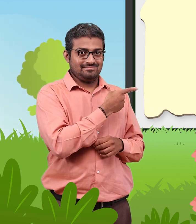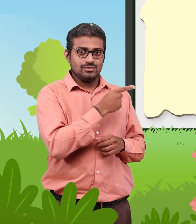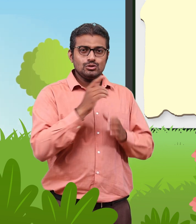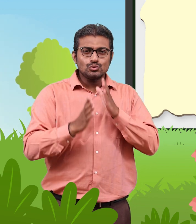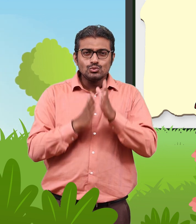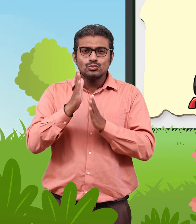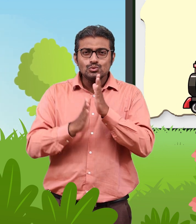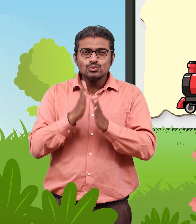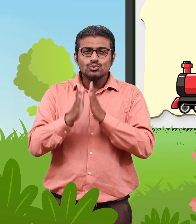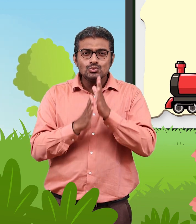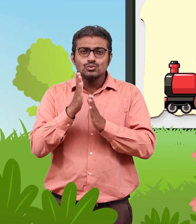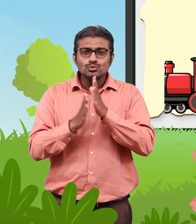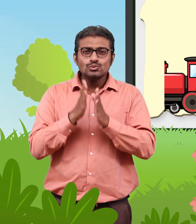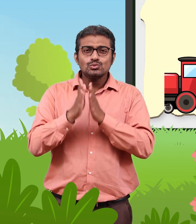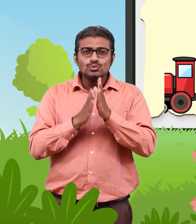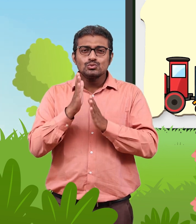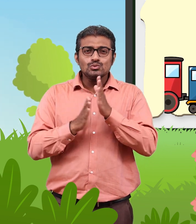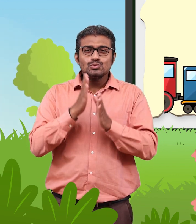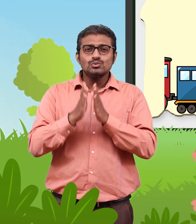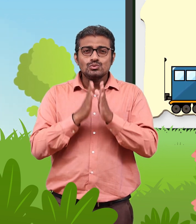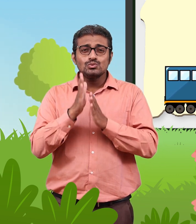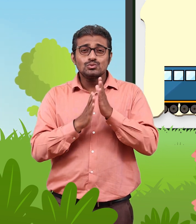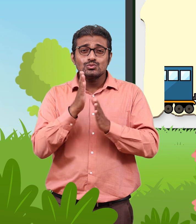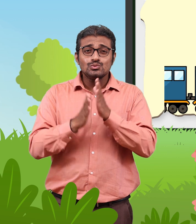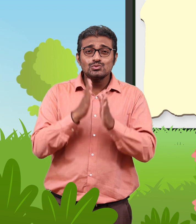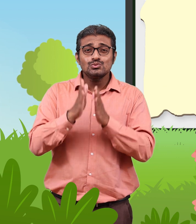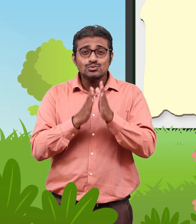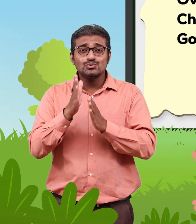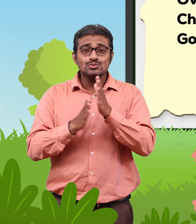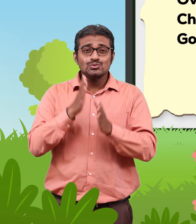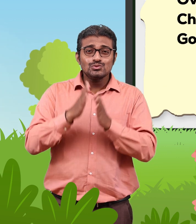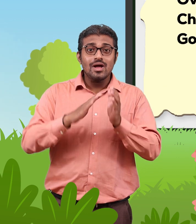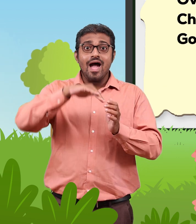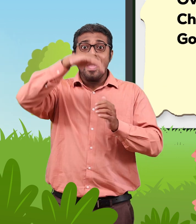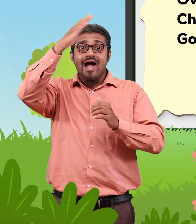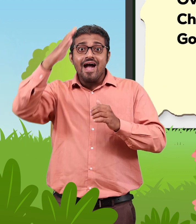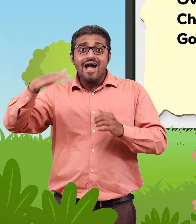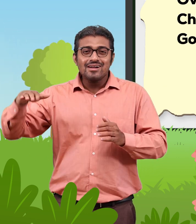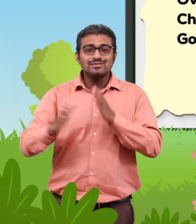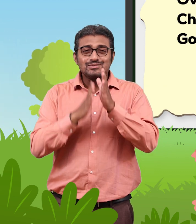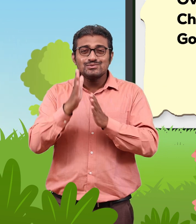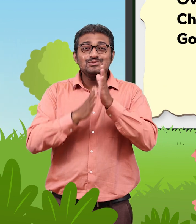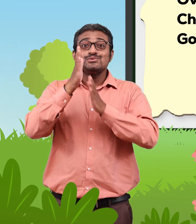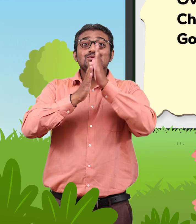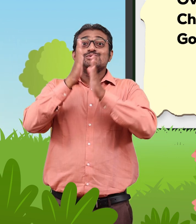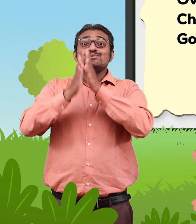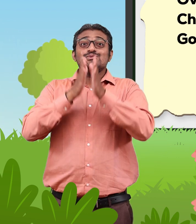Chuk Chuk Chuk Chuk goes our train. Over the hills and down the plains.